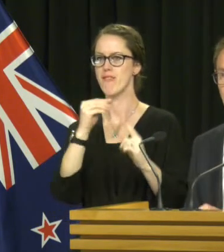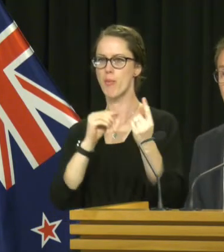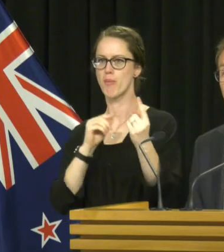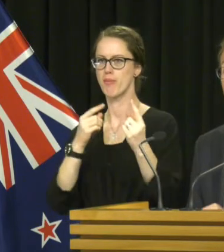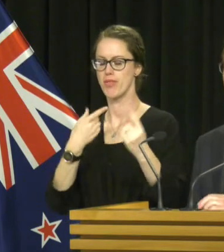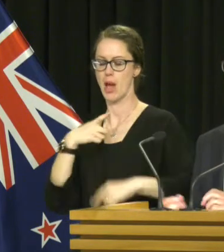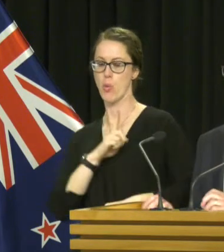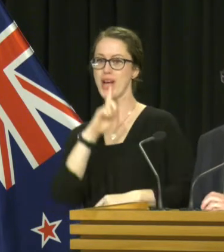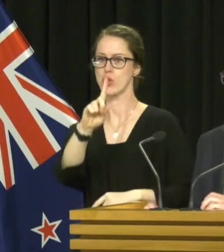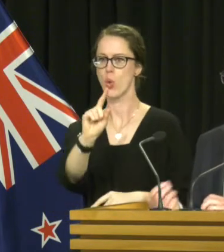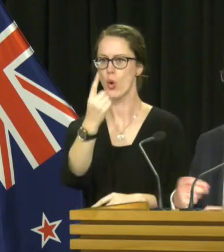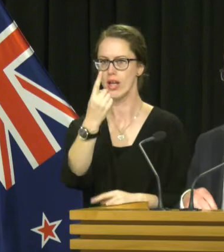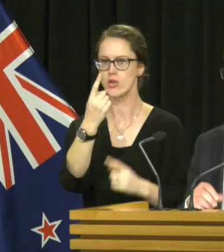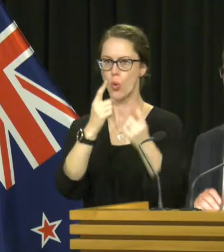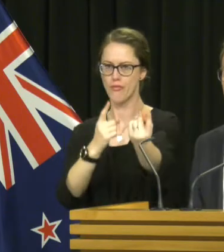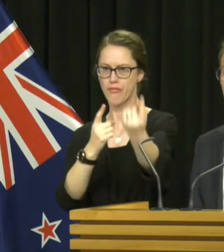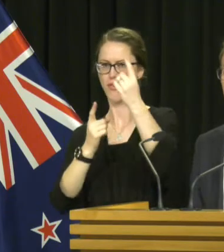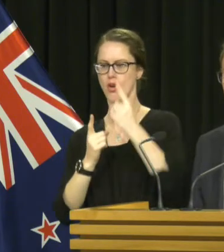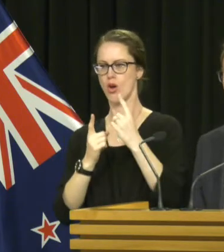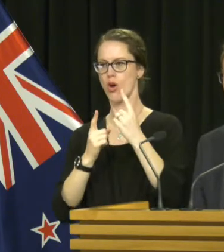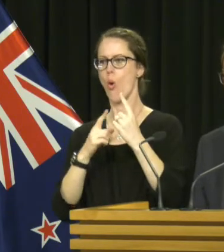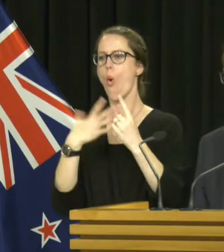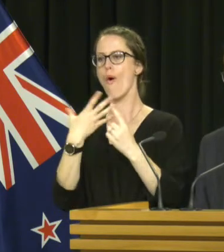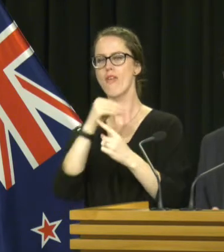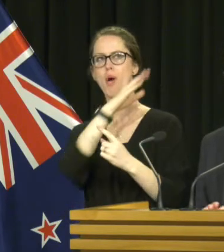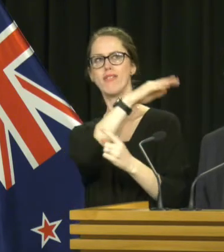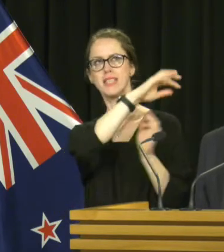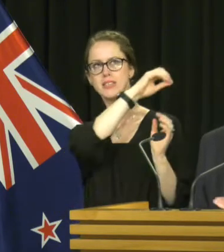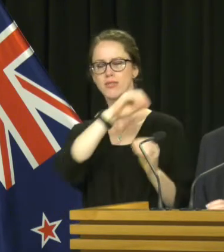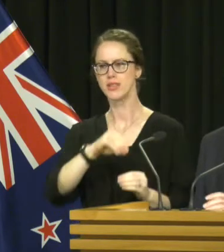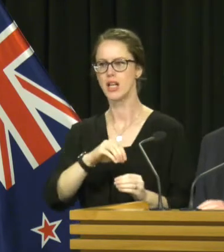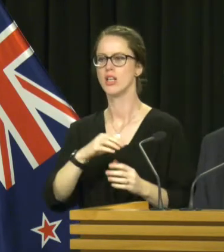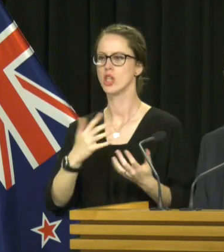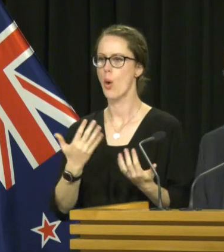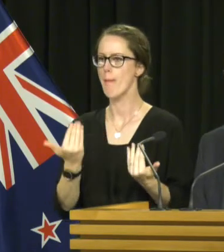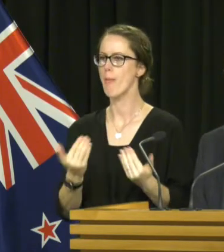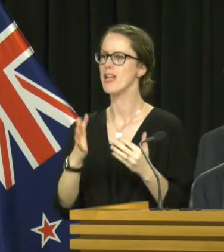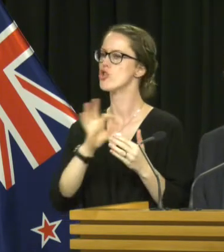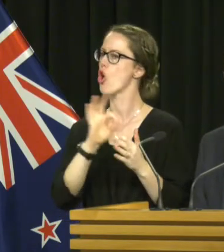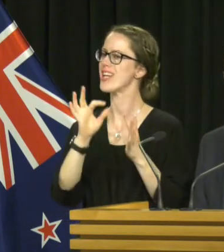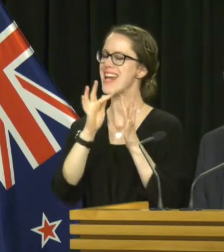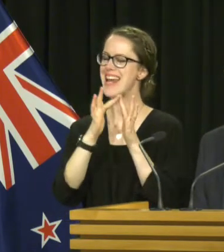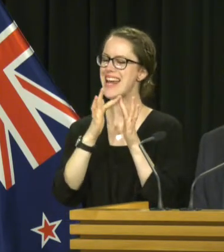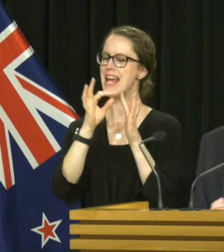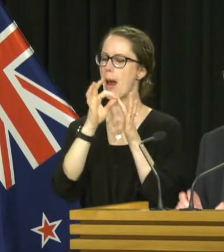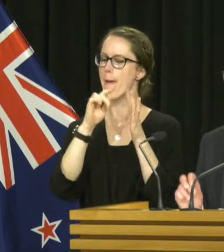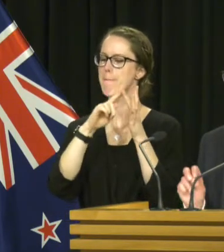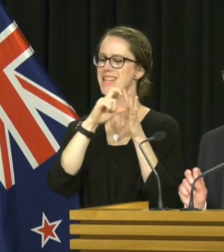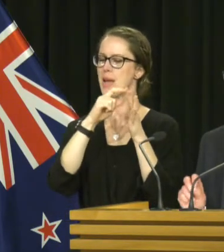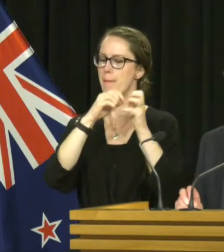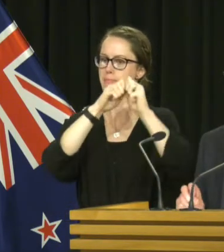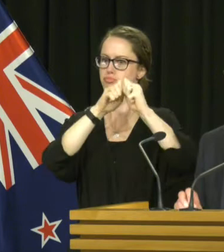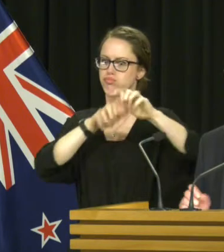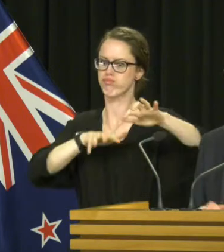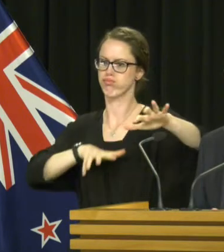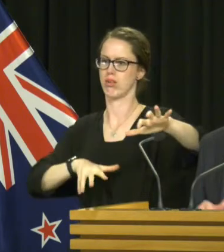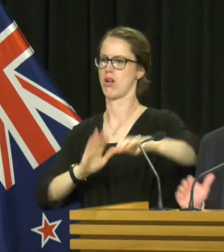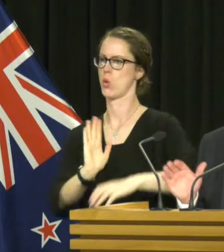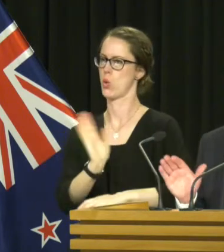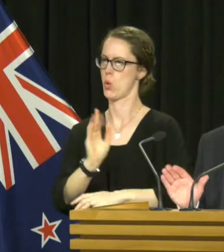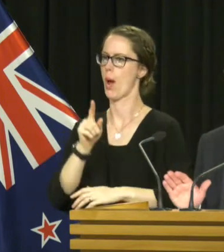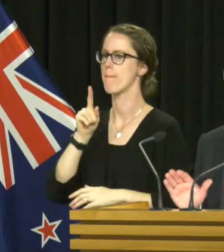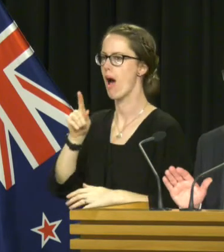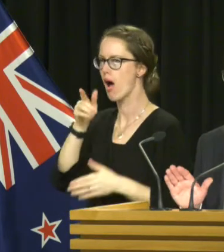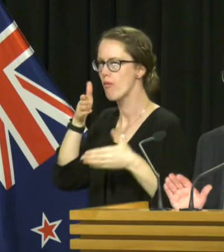or travel to Auckland or with a case being imported from overseas. So we're not at epidemic level yet, but we are very focused